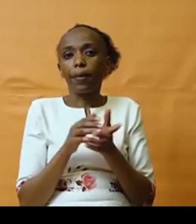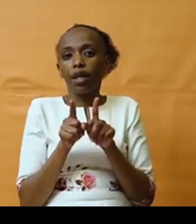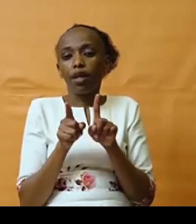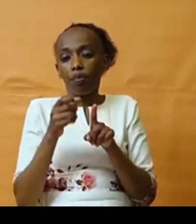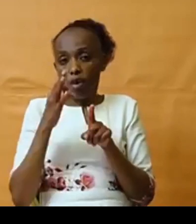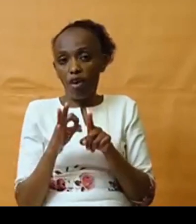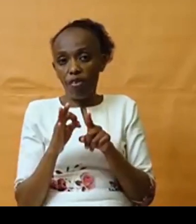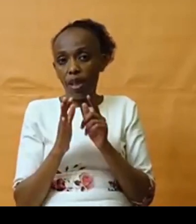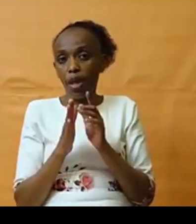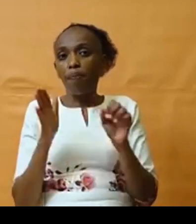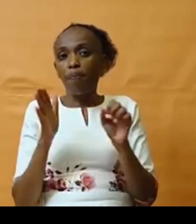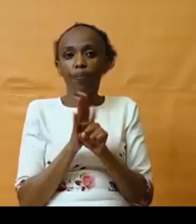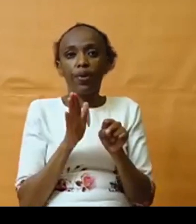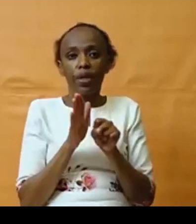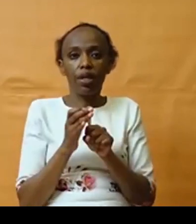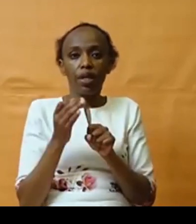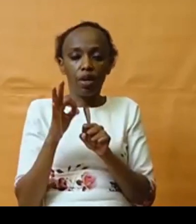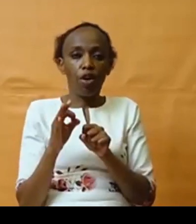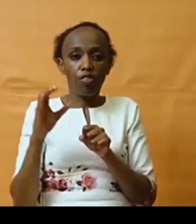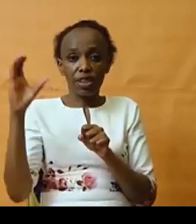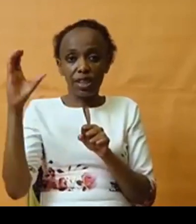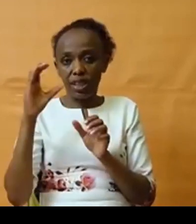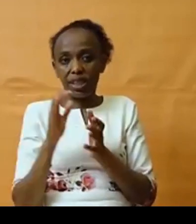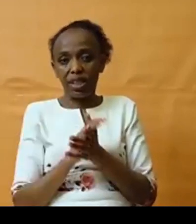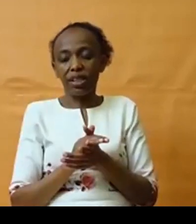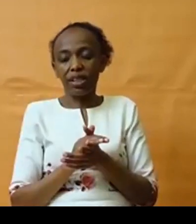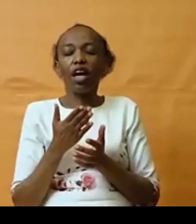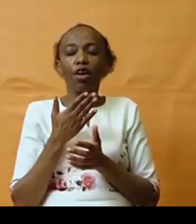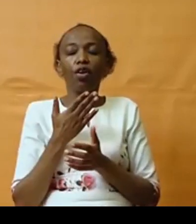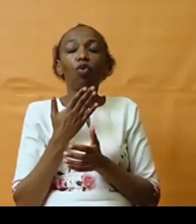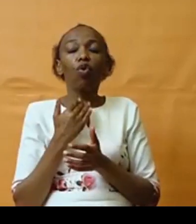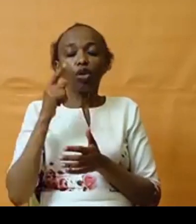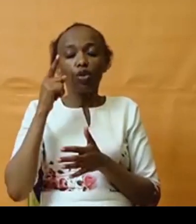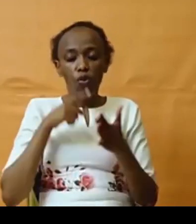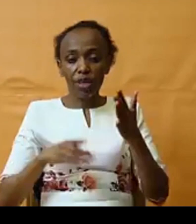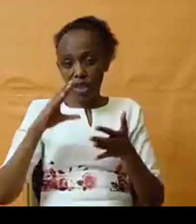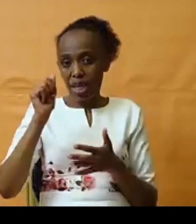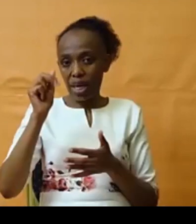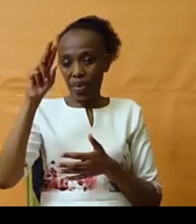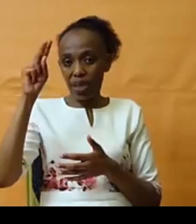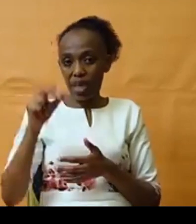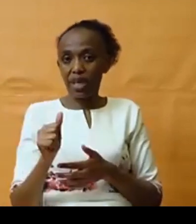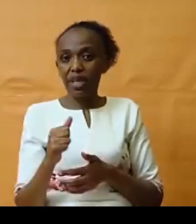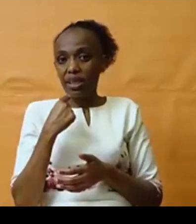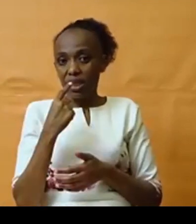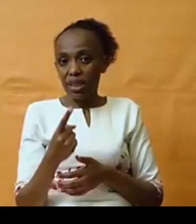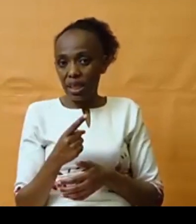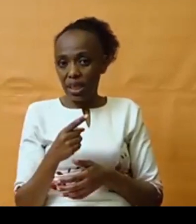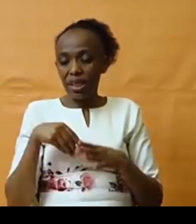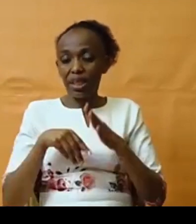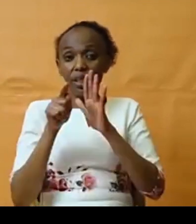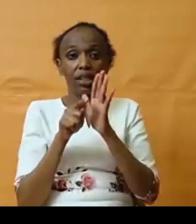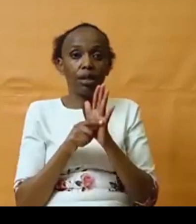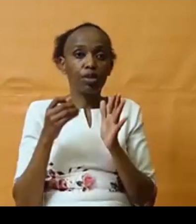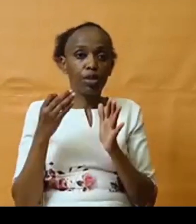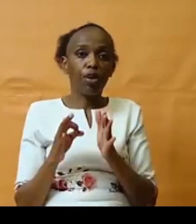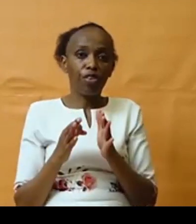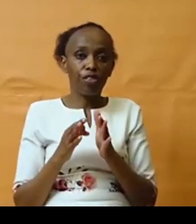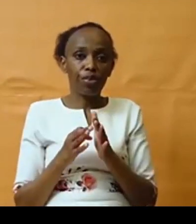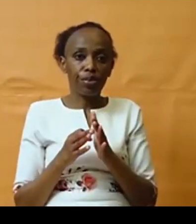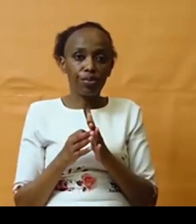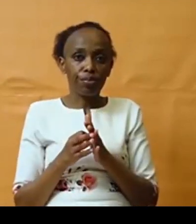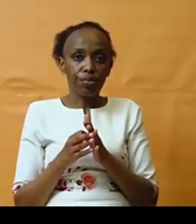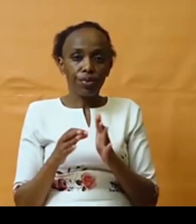of citizens? And I like what Karina mentioned in terms of what the president's,